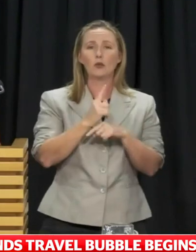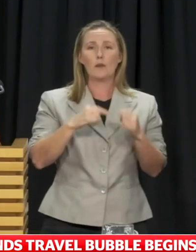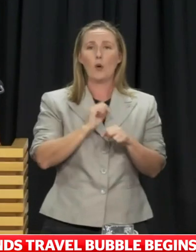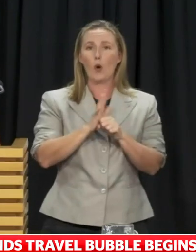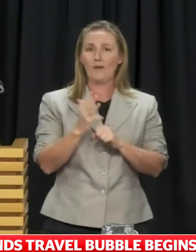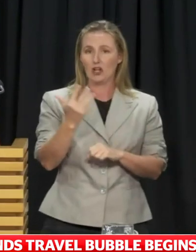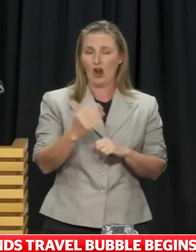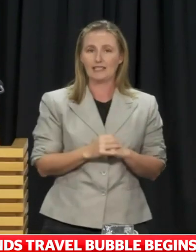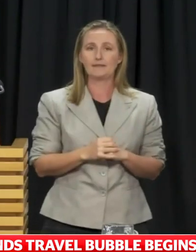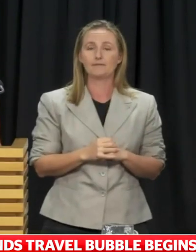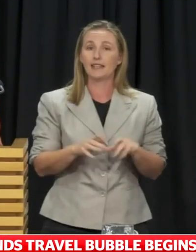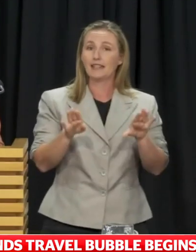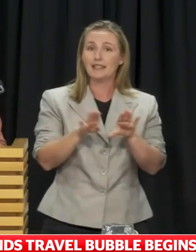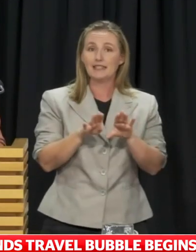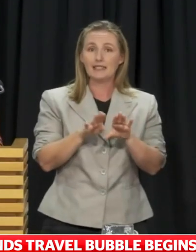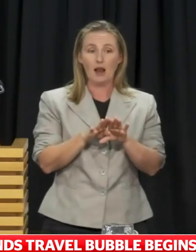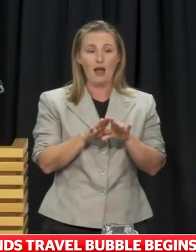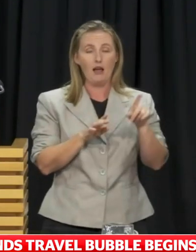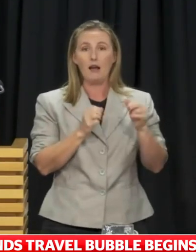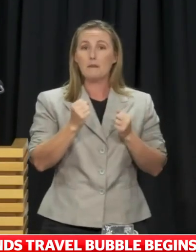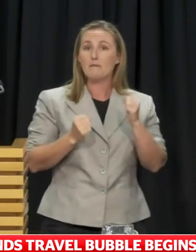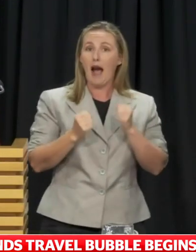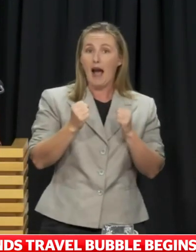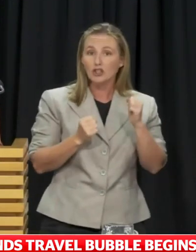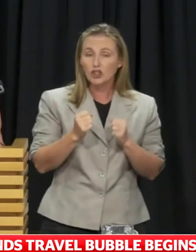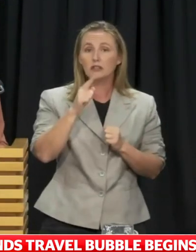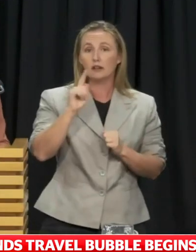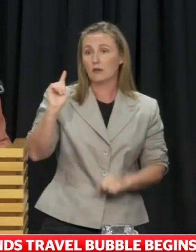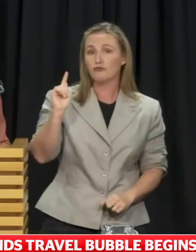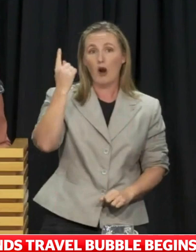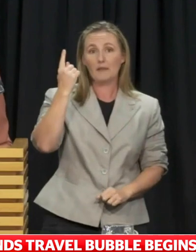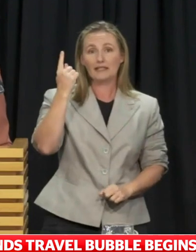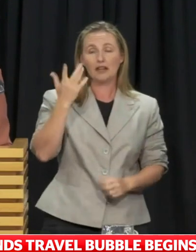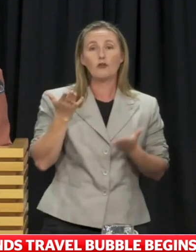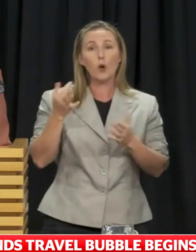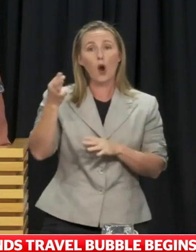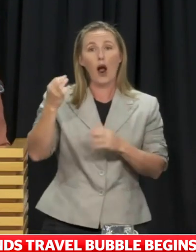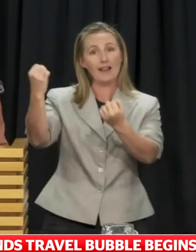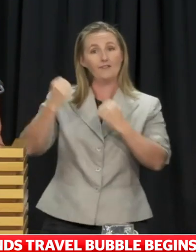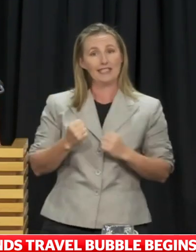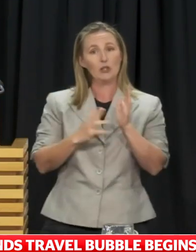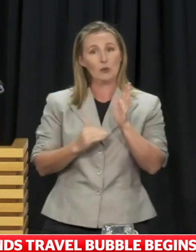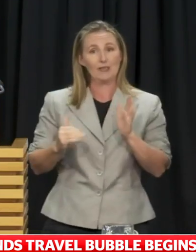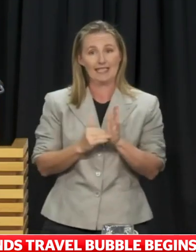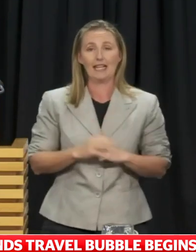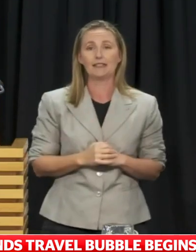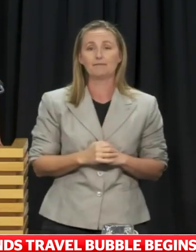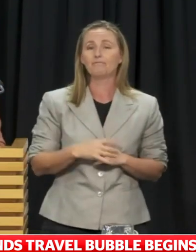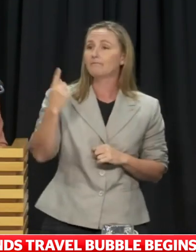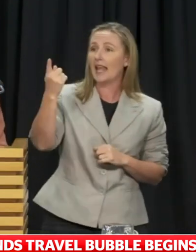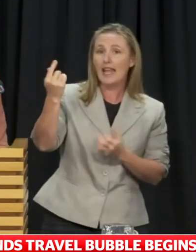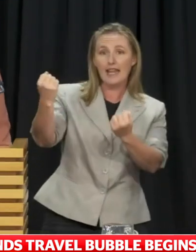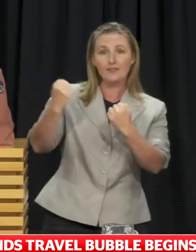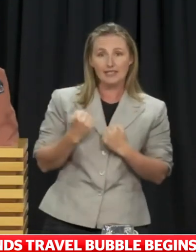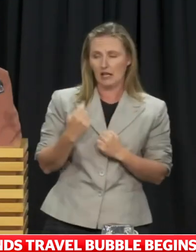In late March, Cook Islands Prime Minister Mark Brown visited New Zealand. During the visit, he and I agreed we'd work in